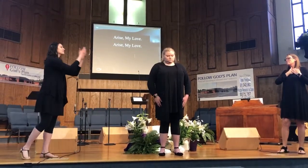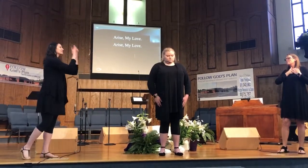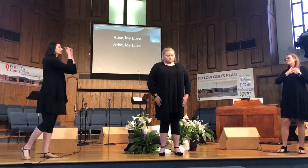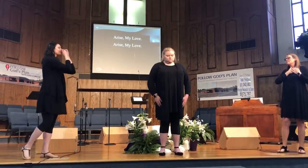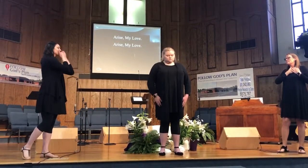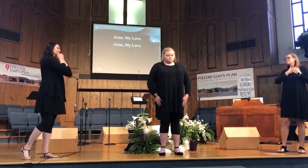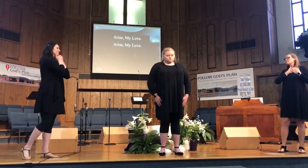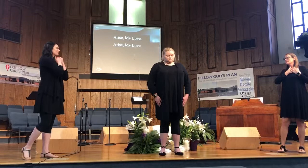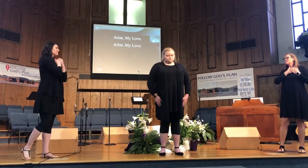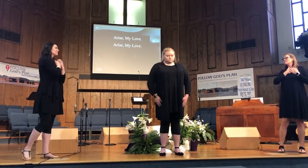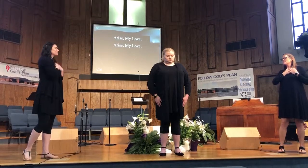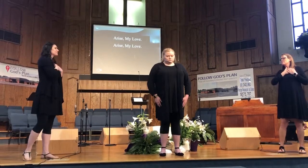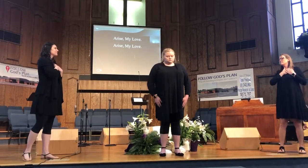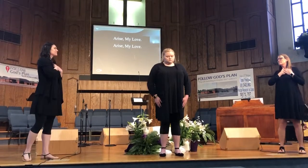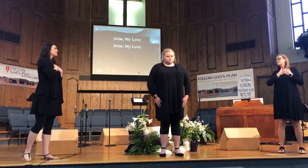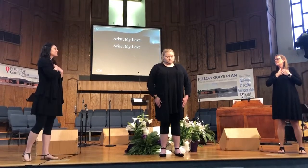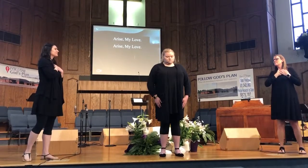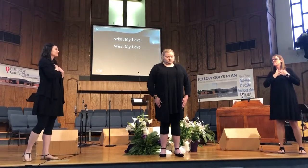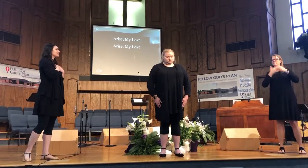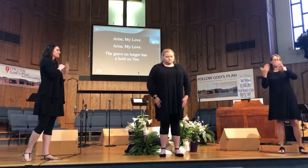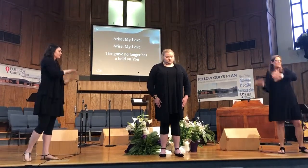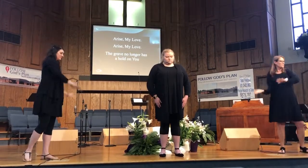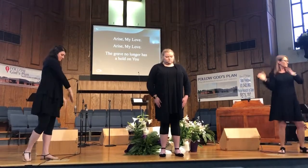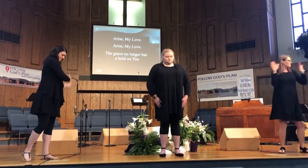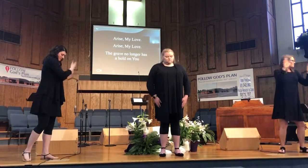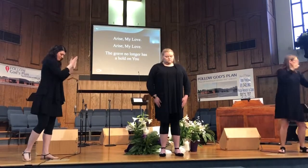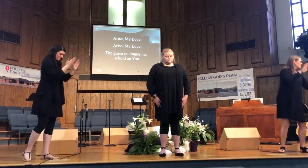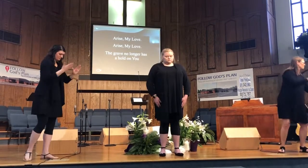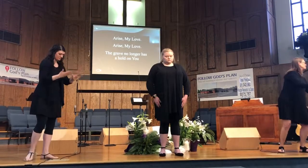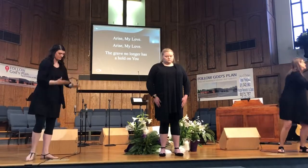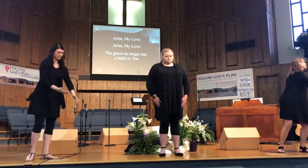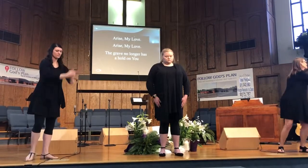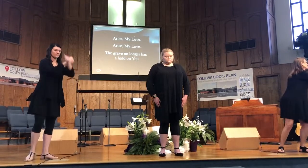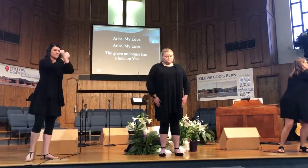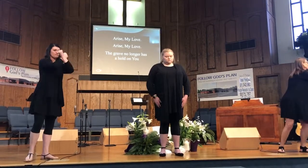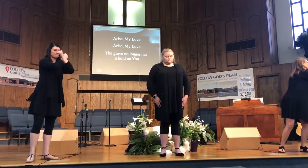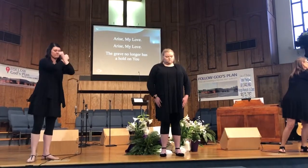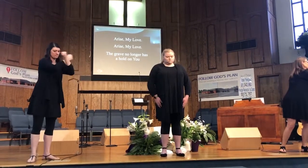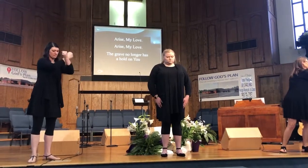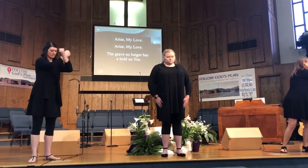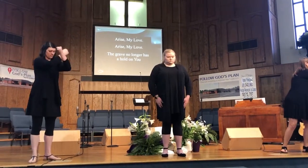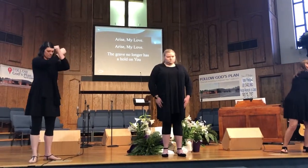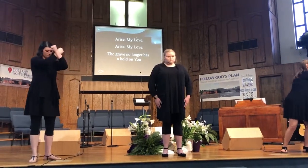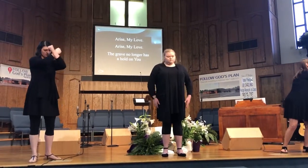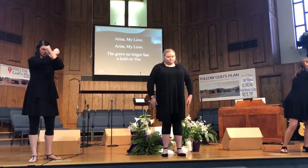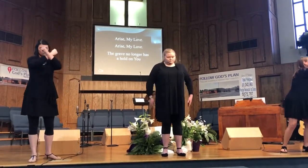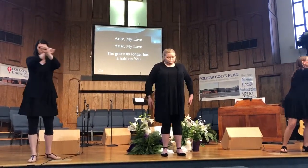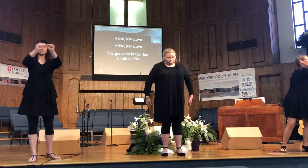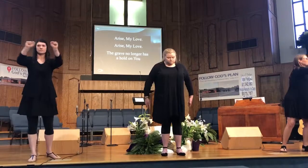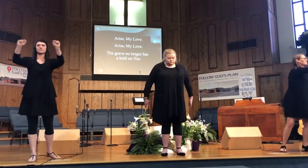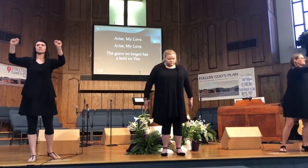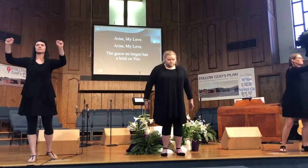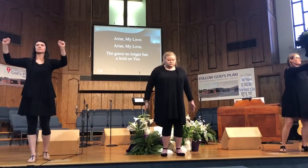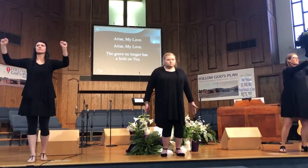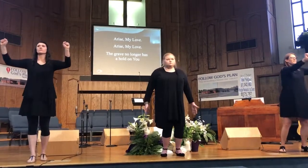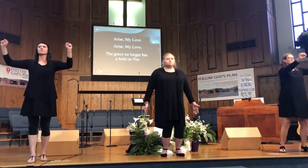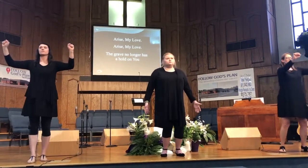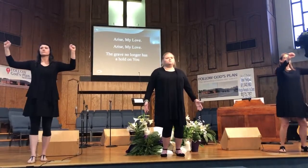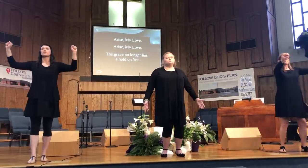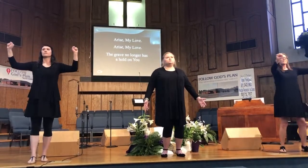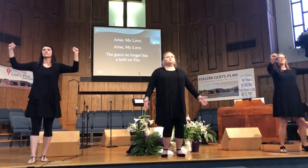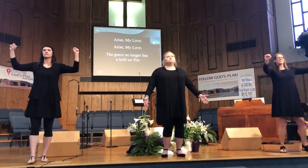Arise now The grave no longer I can